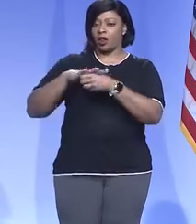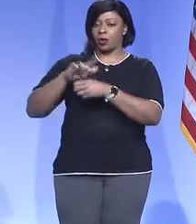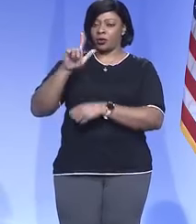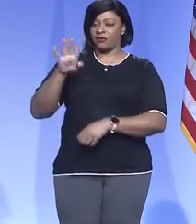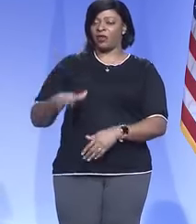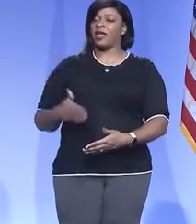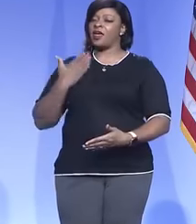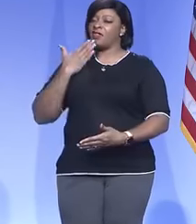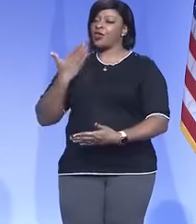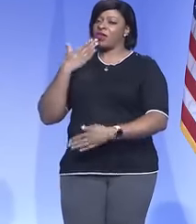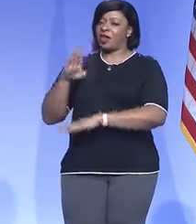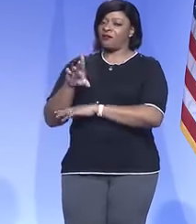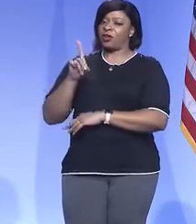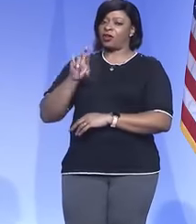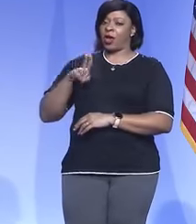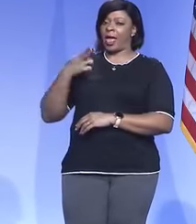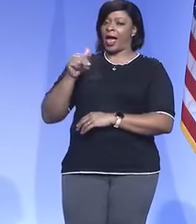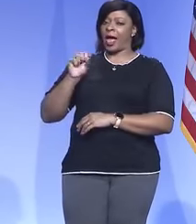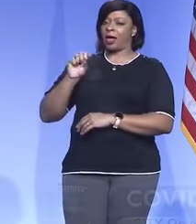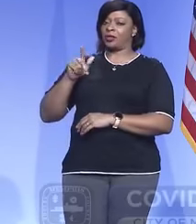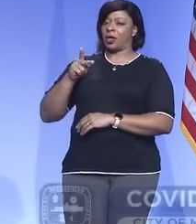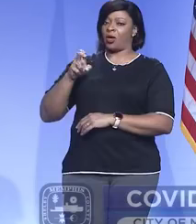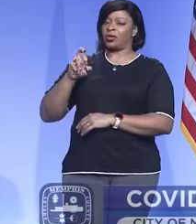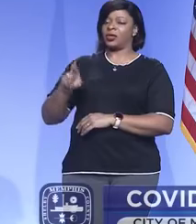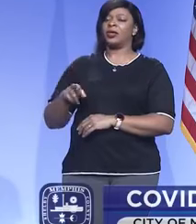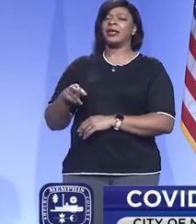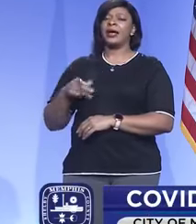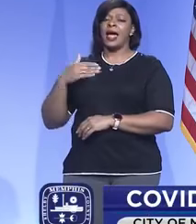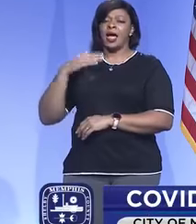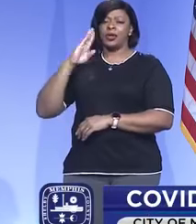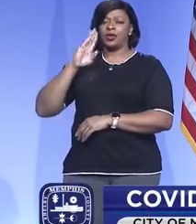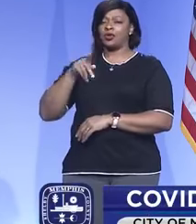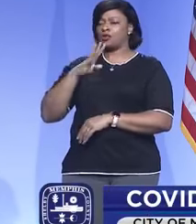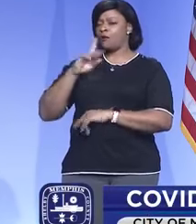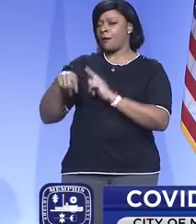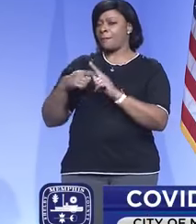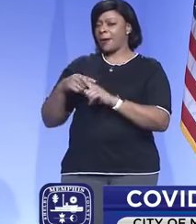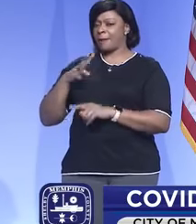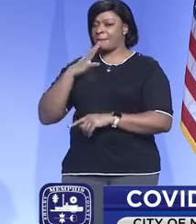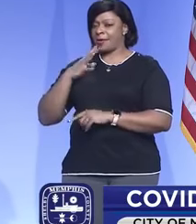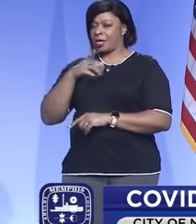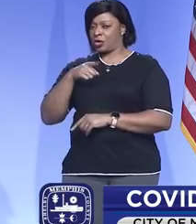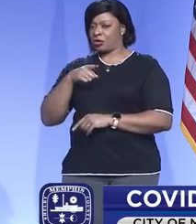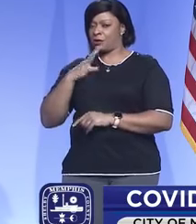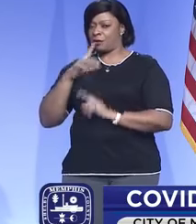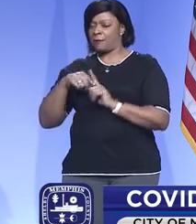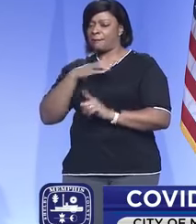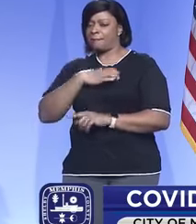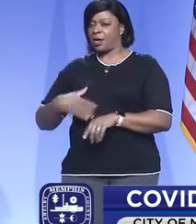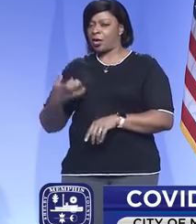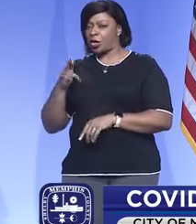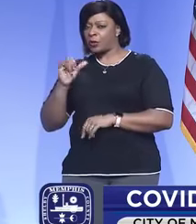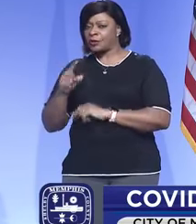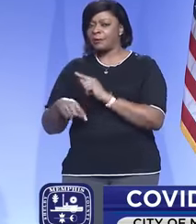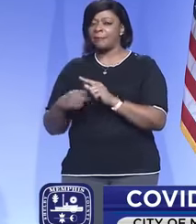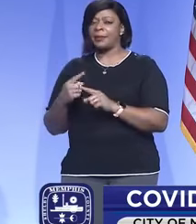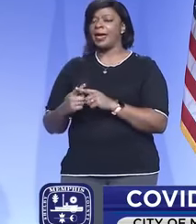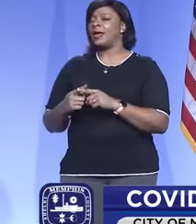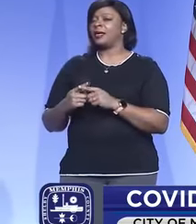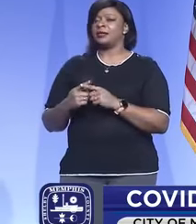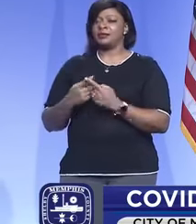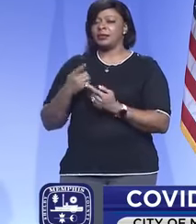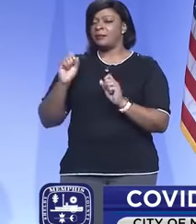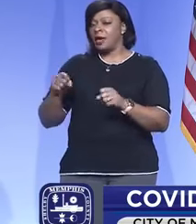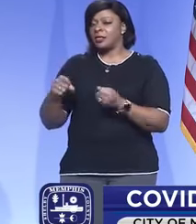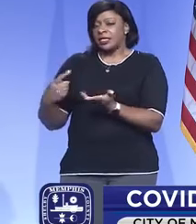Thanks. Good afternoon, Dr. Househalter. I know you talked about talking with Mayor Harris about, you know, tough discussions